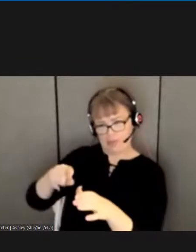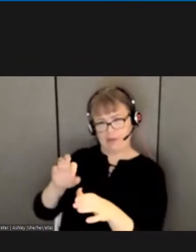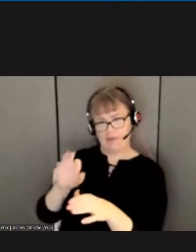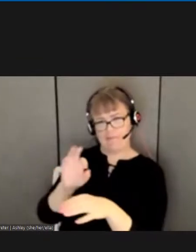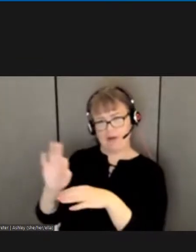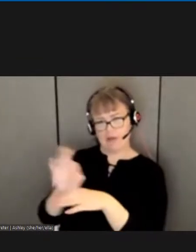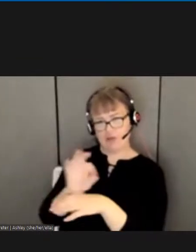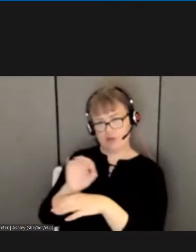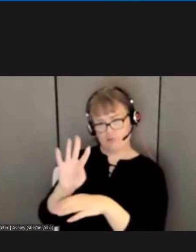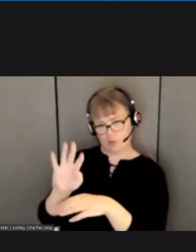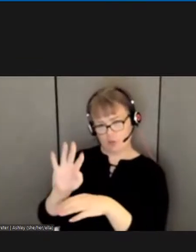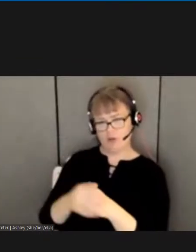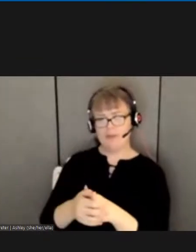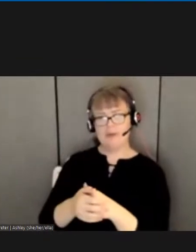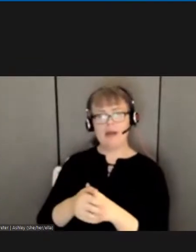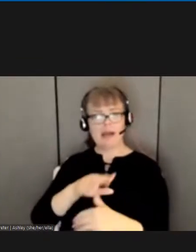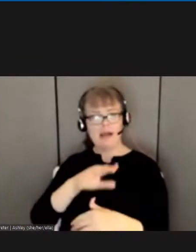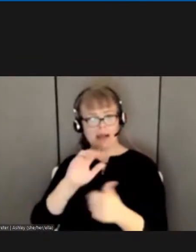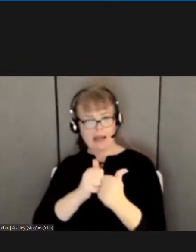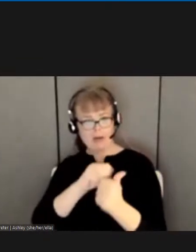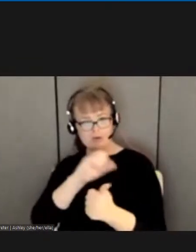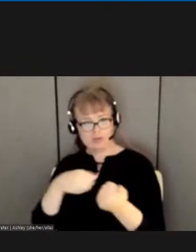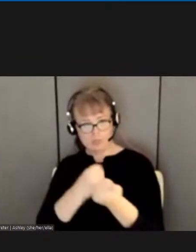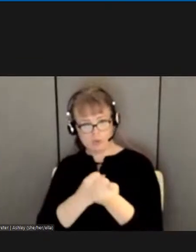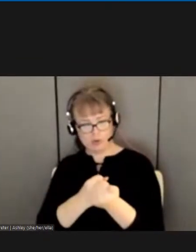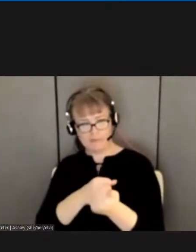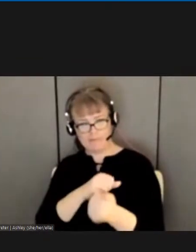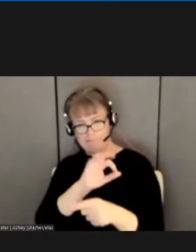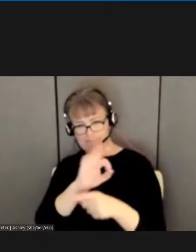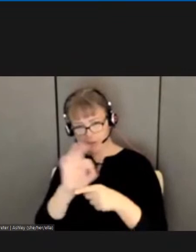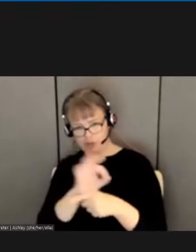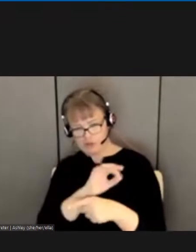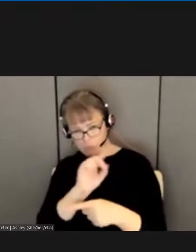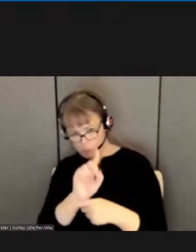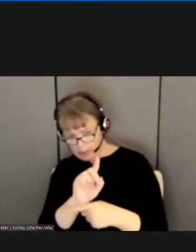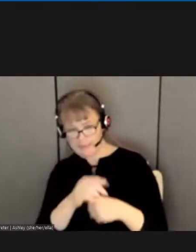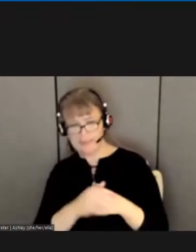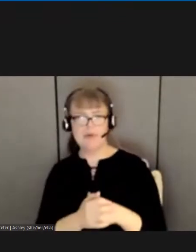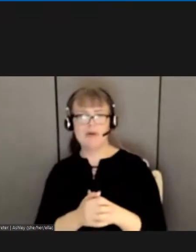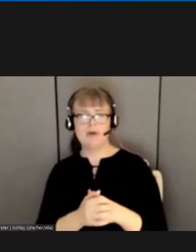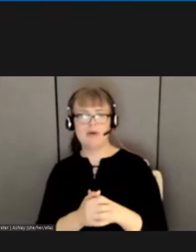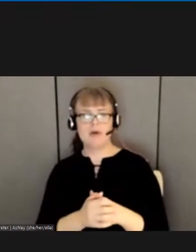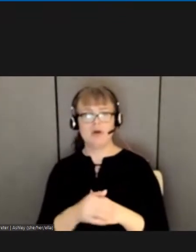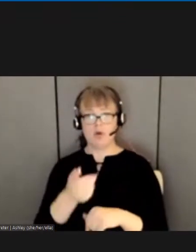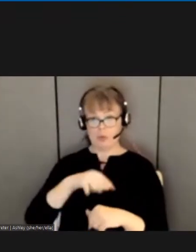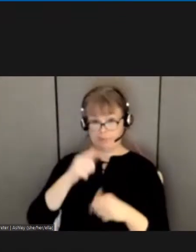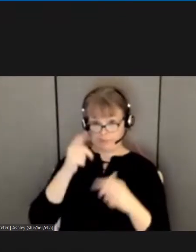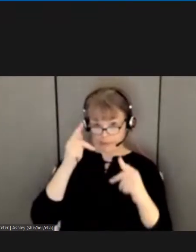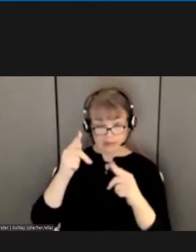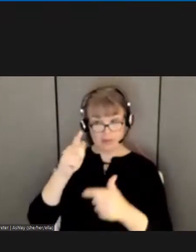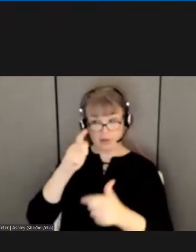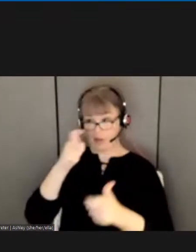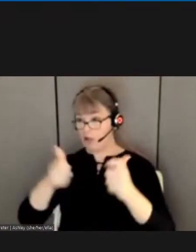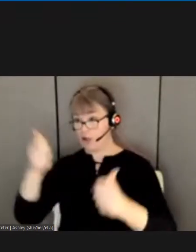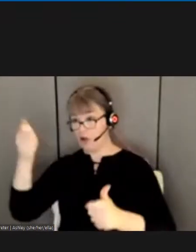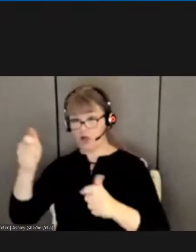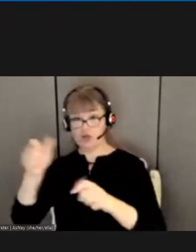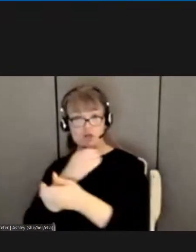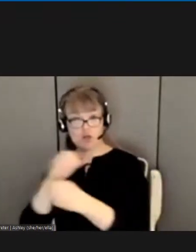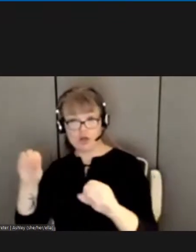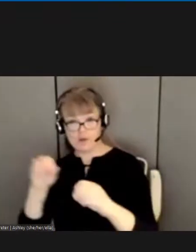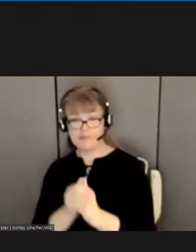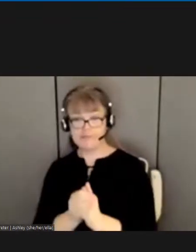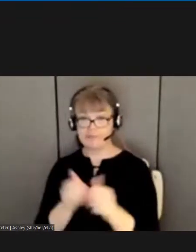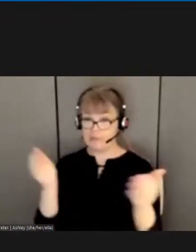and function one. We have looked at large offices. We have looked at small offices. We have looked at